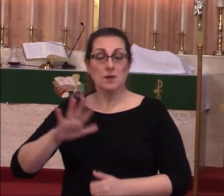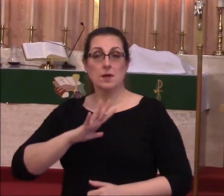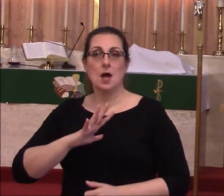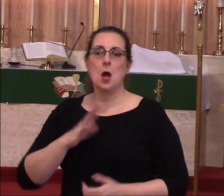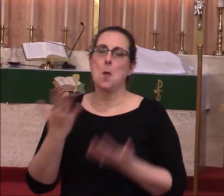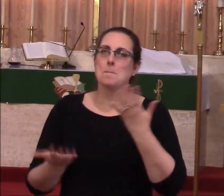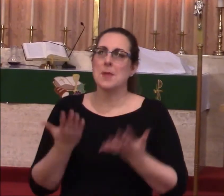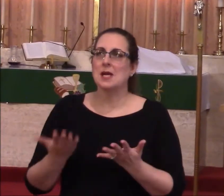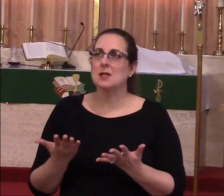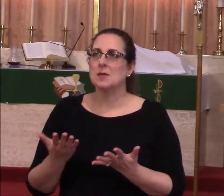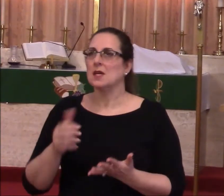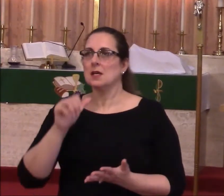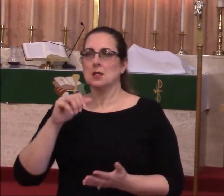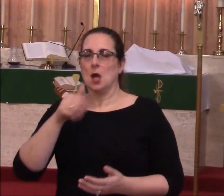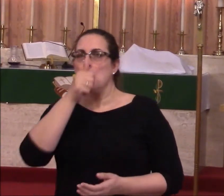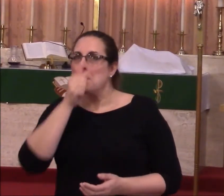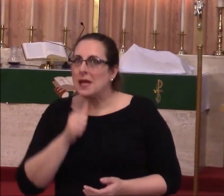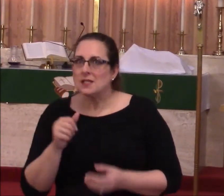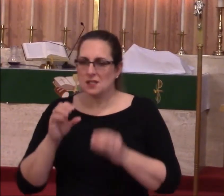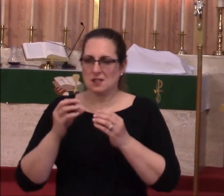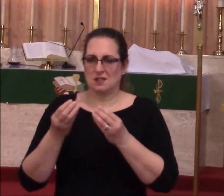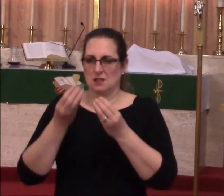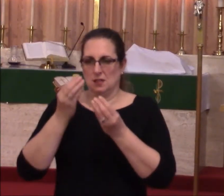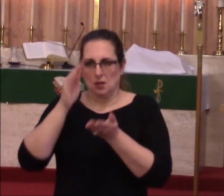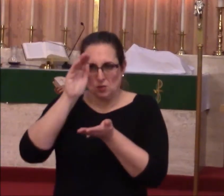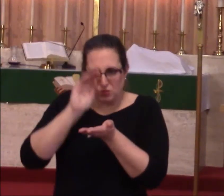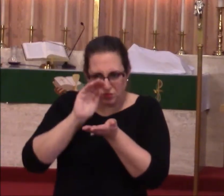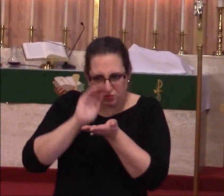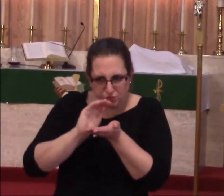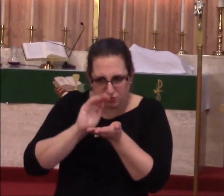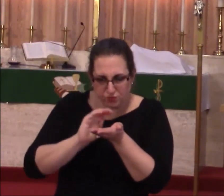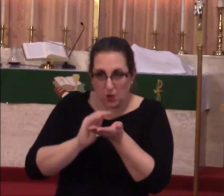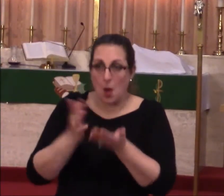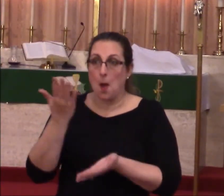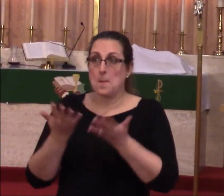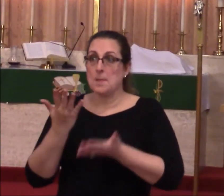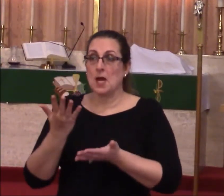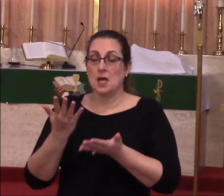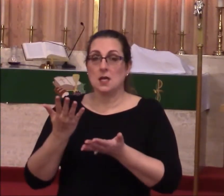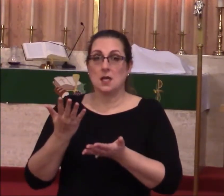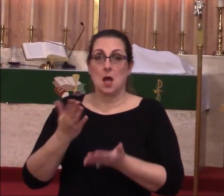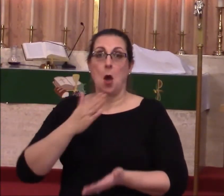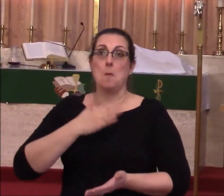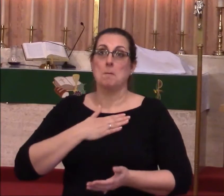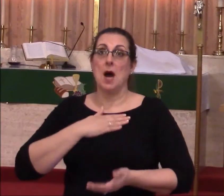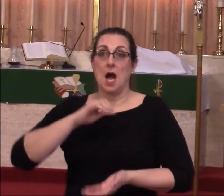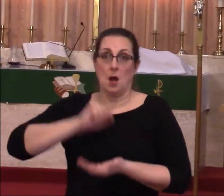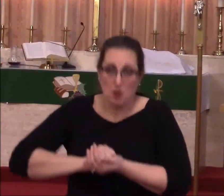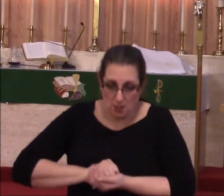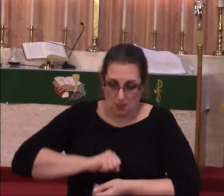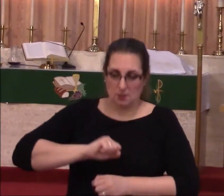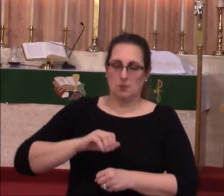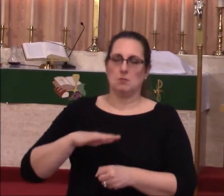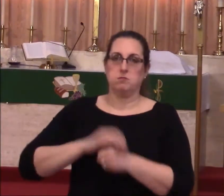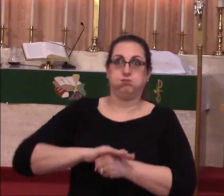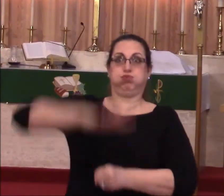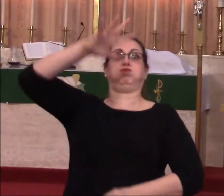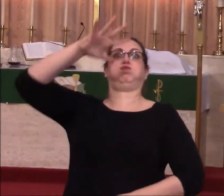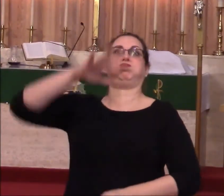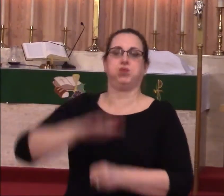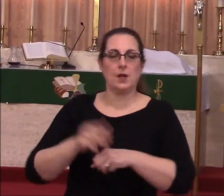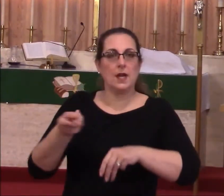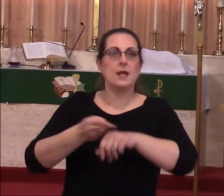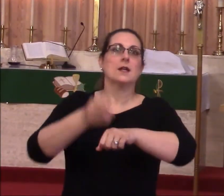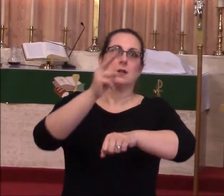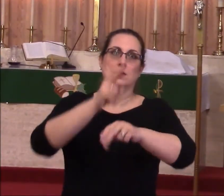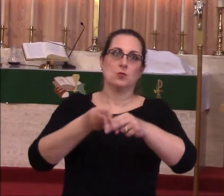you're running low on patience. I don't know about any of you, but my blow-up abilities have increased over the last couple of